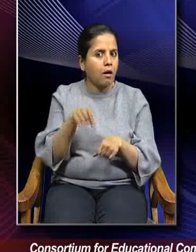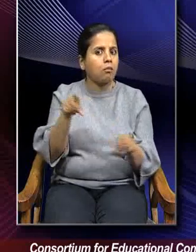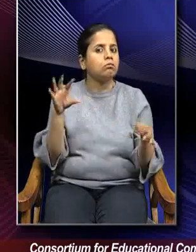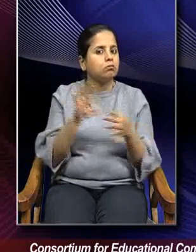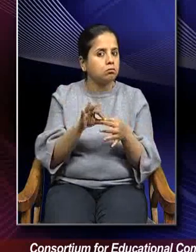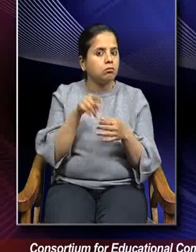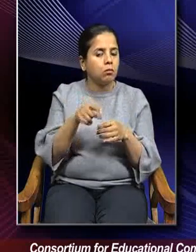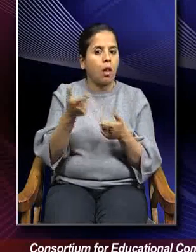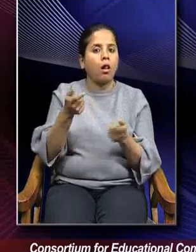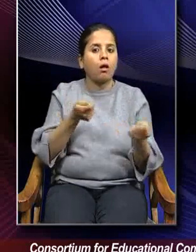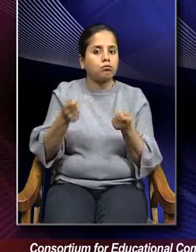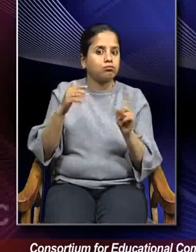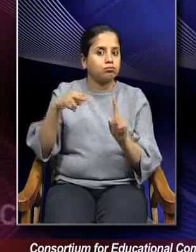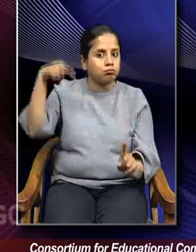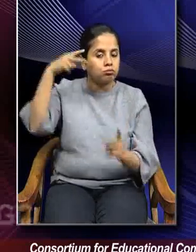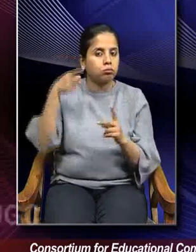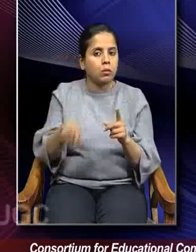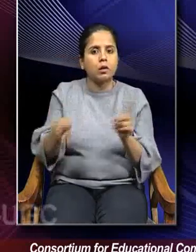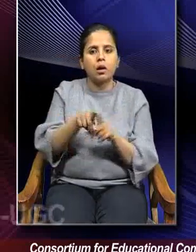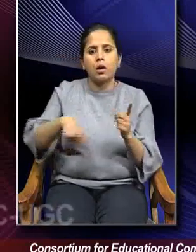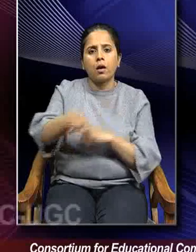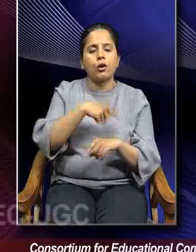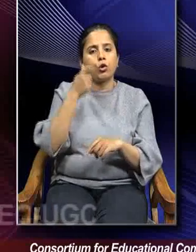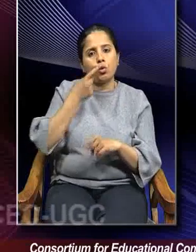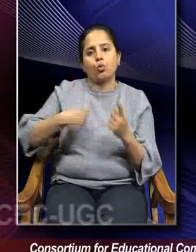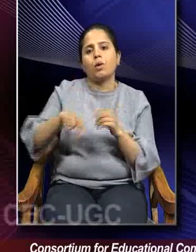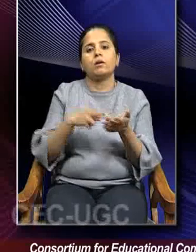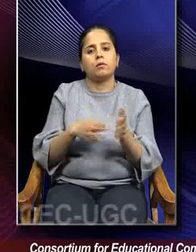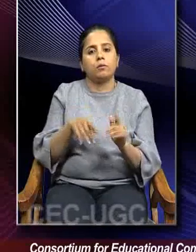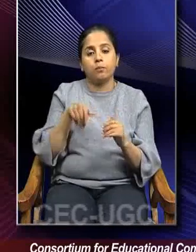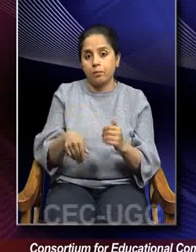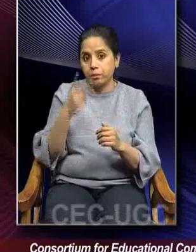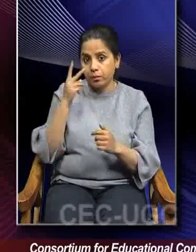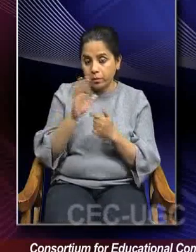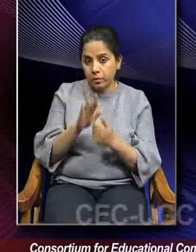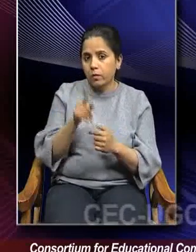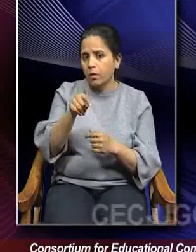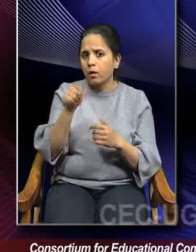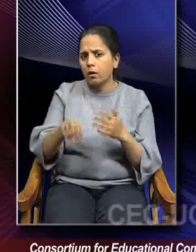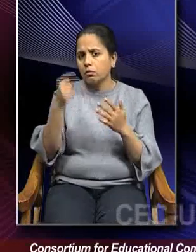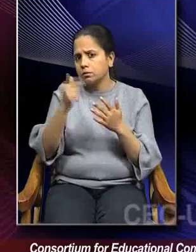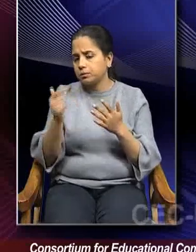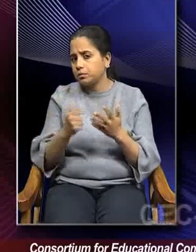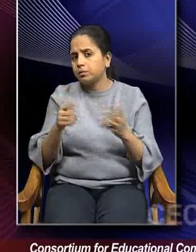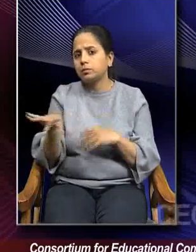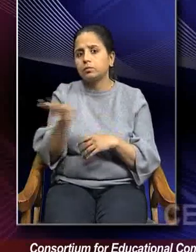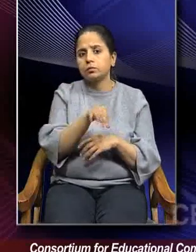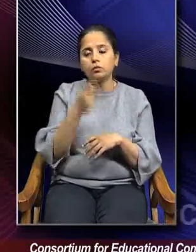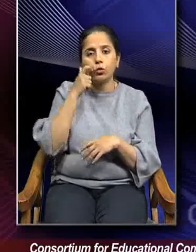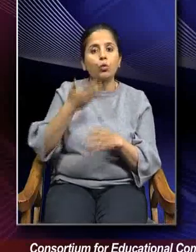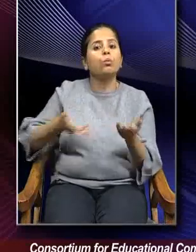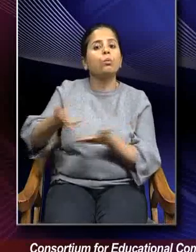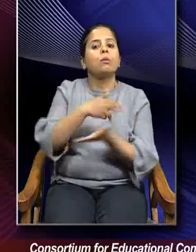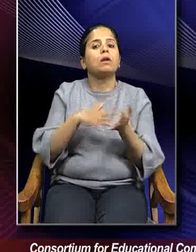to the dominance of particular aspects in human nature. Here comes that which aspect of human nature is